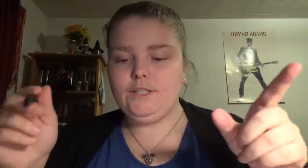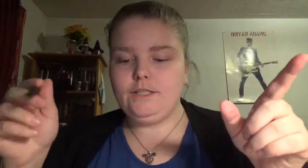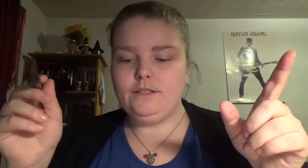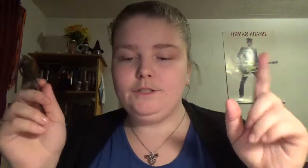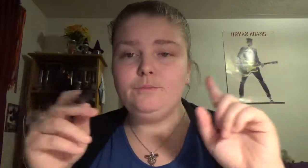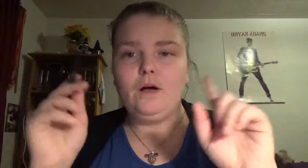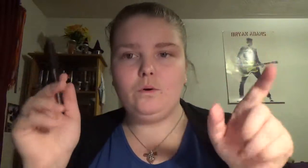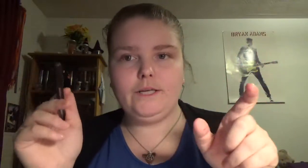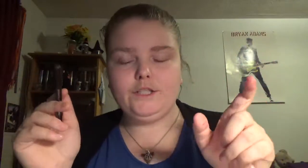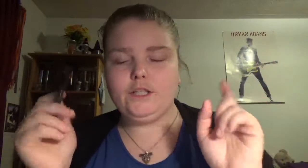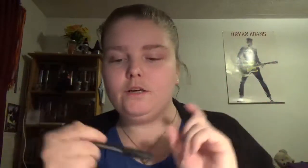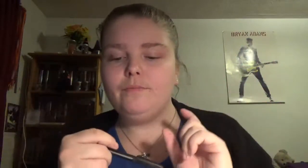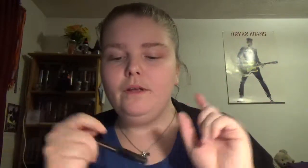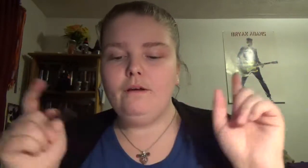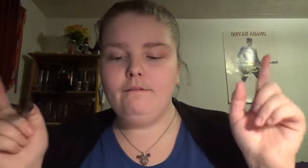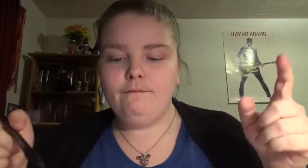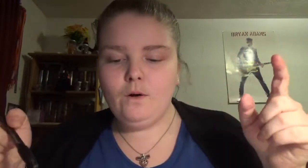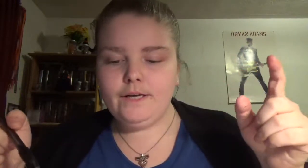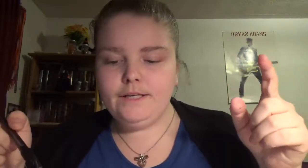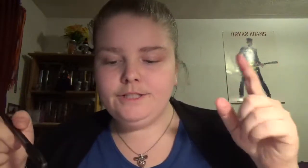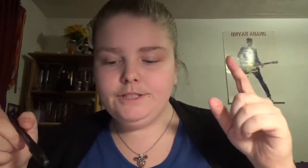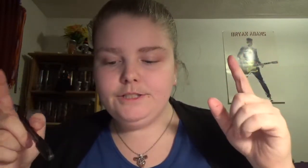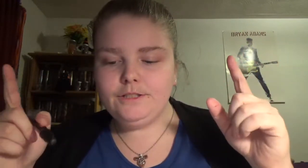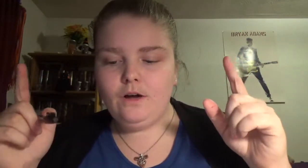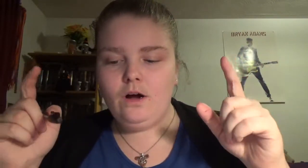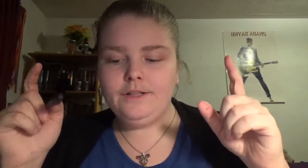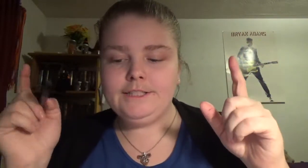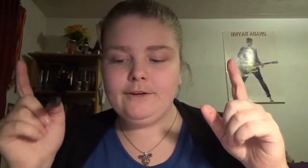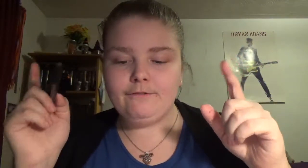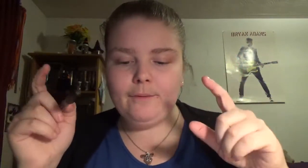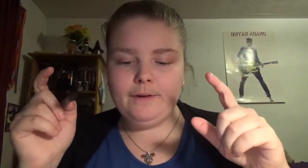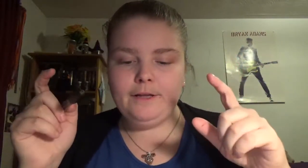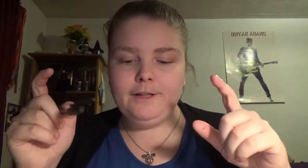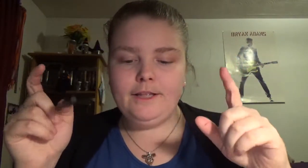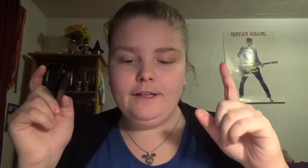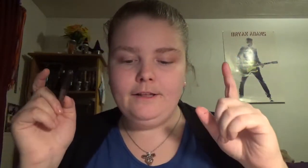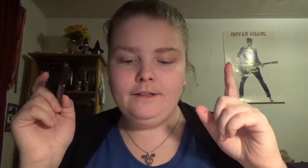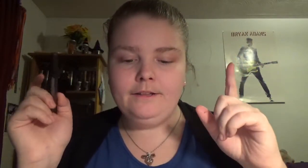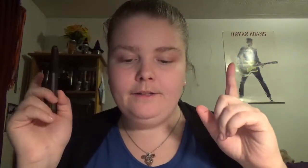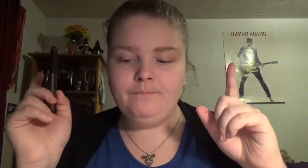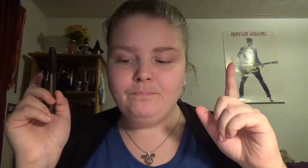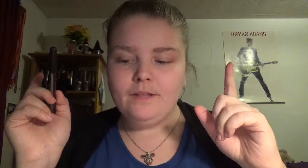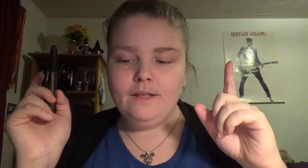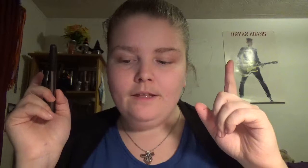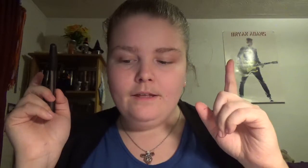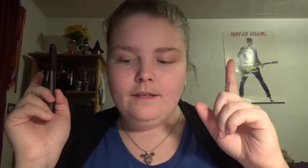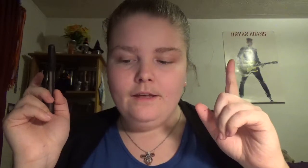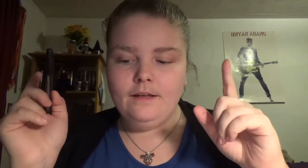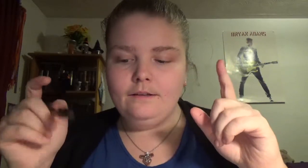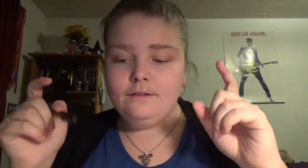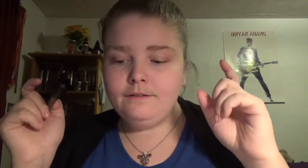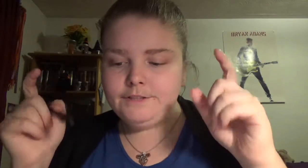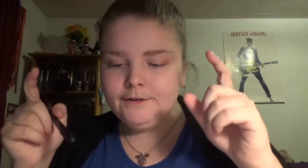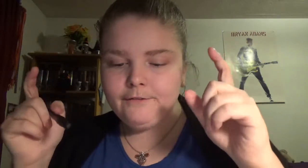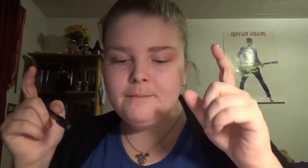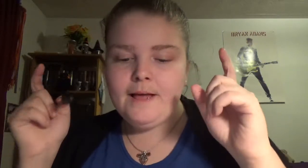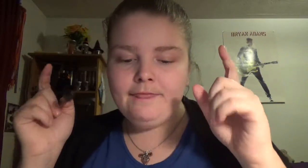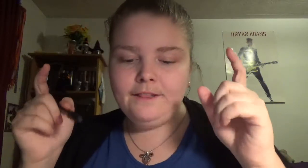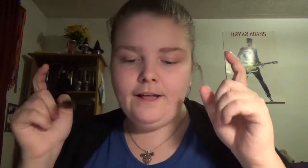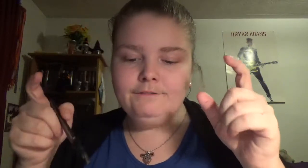small quotation here focus on the sacred feminine in at the same room and the lives